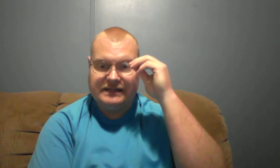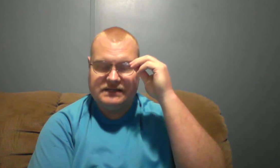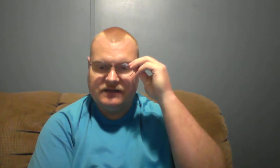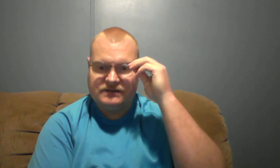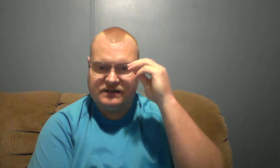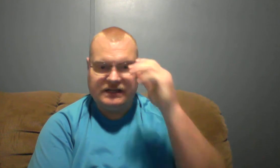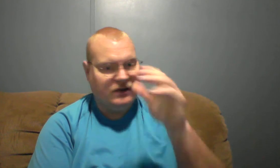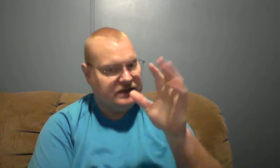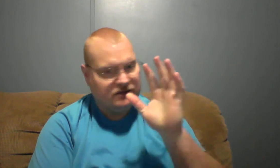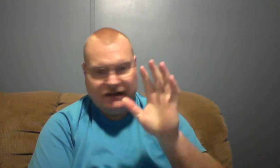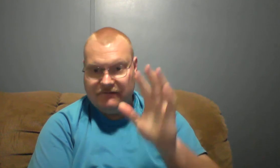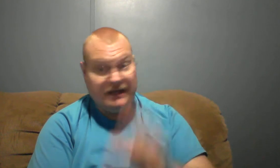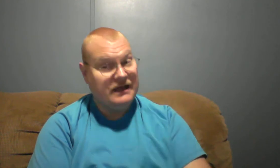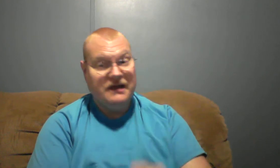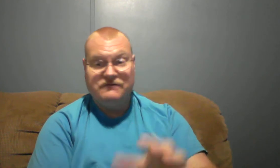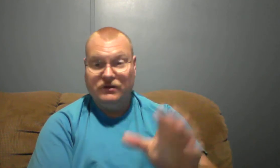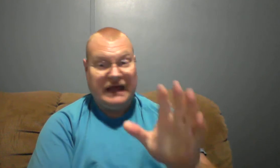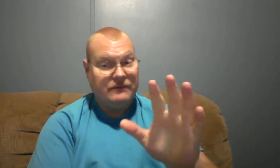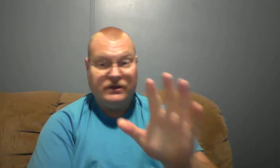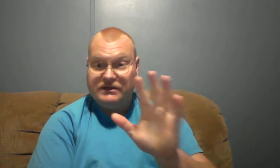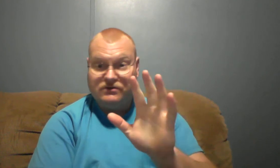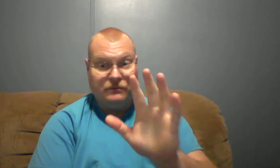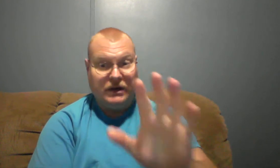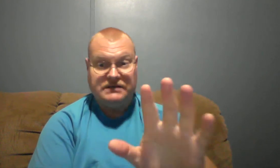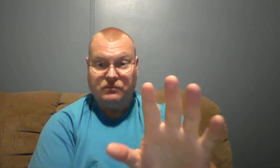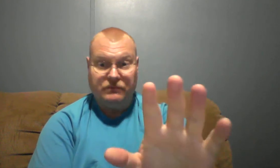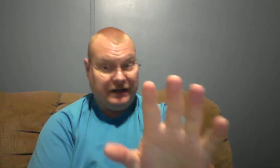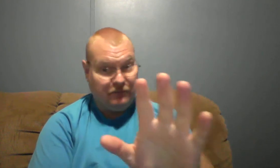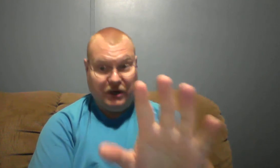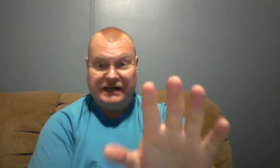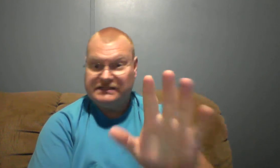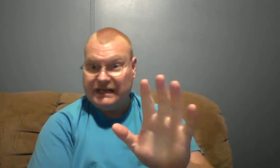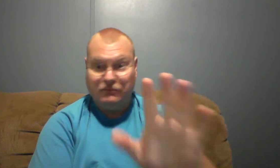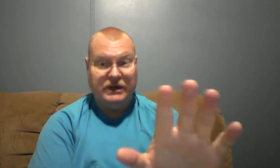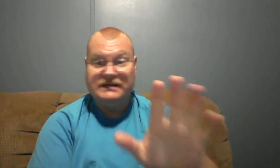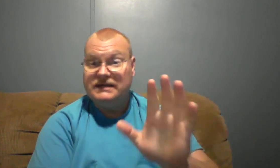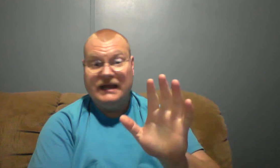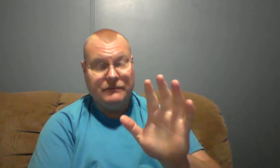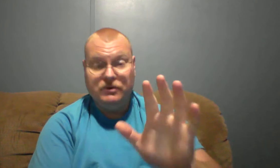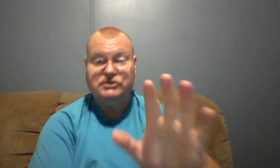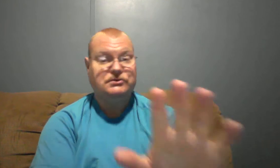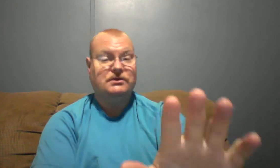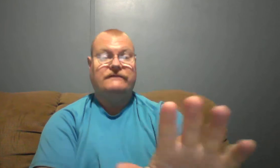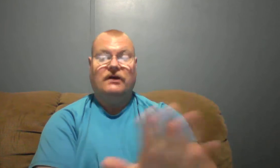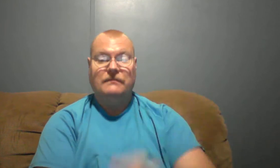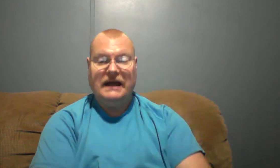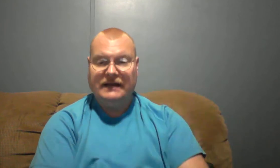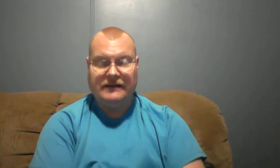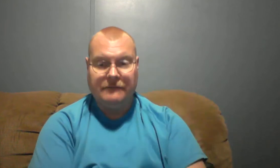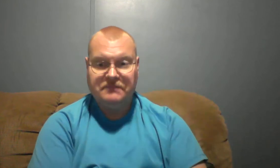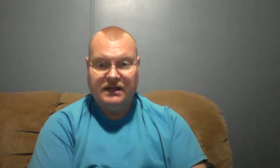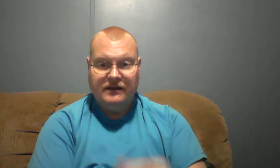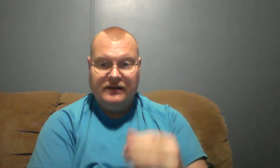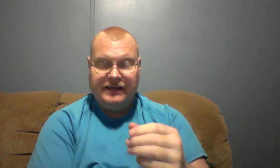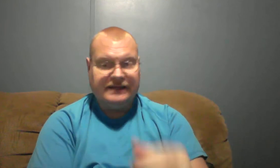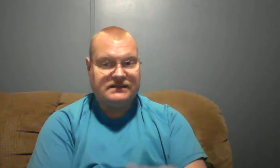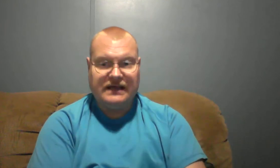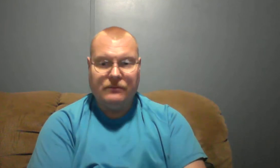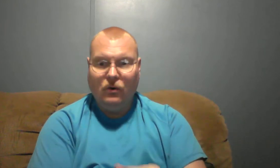stuff. So, you know, if you allow him to, he's going to press and press and press and push you so far back that you get to that point,